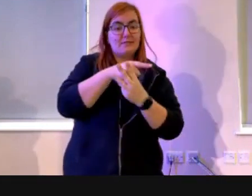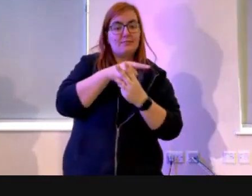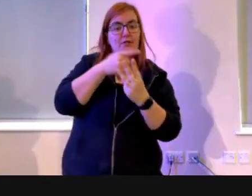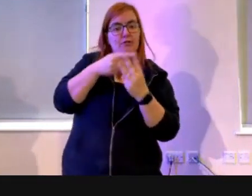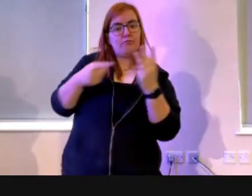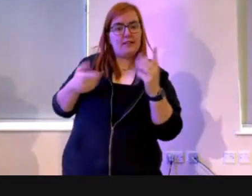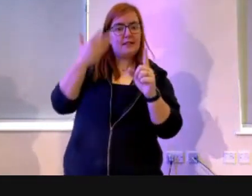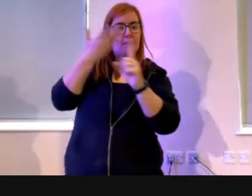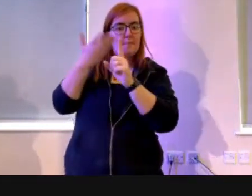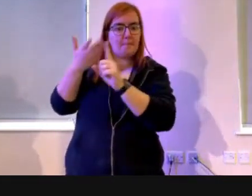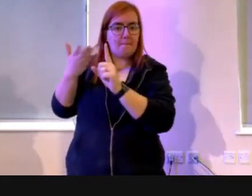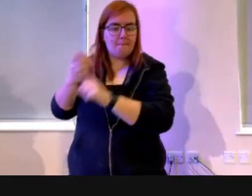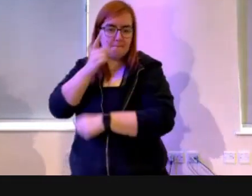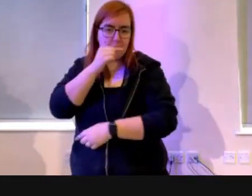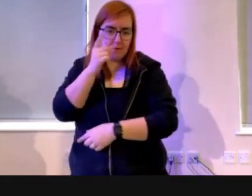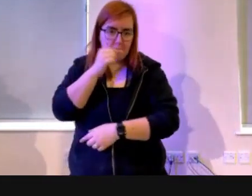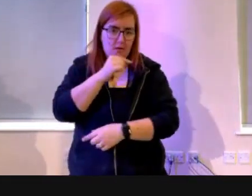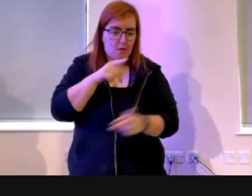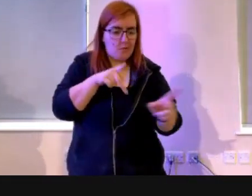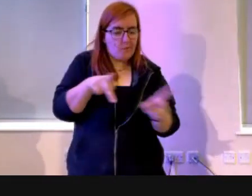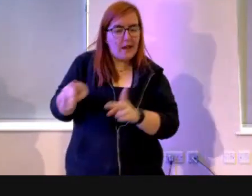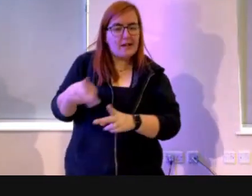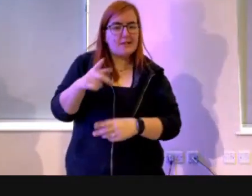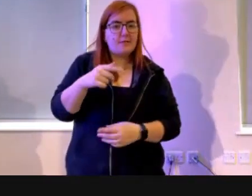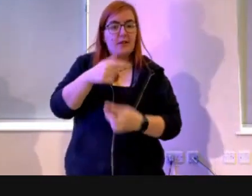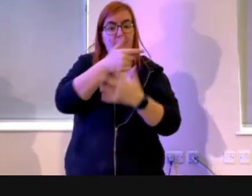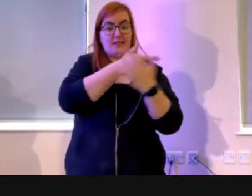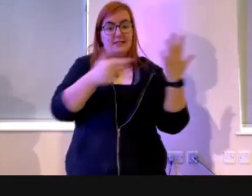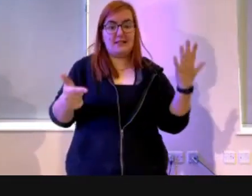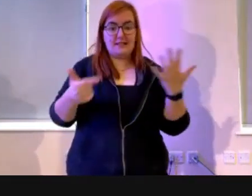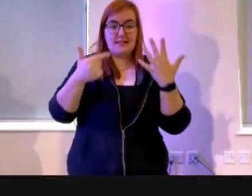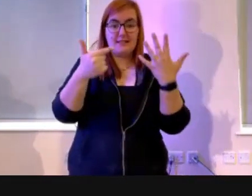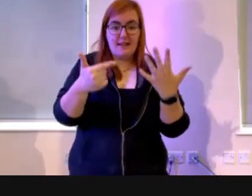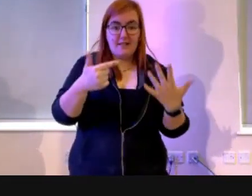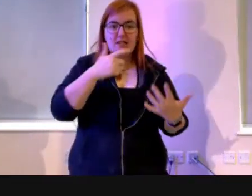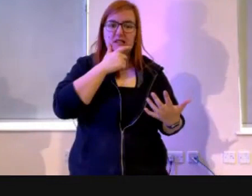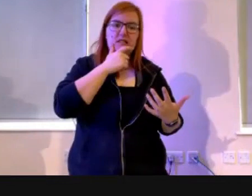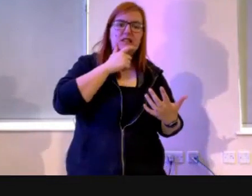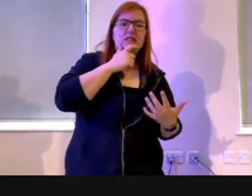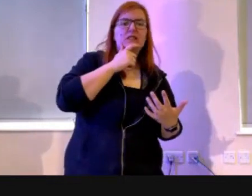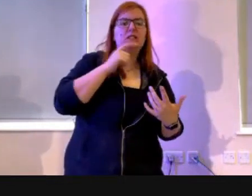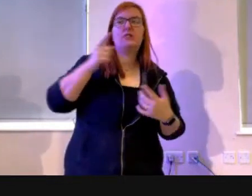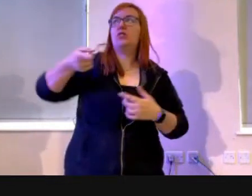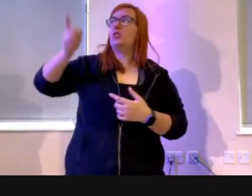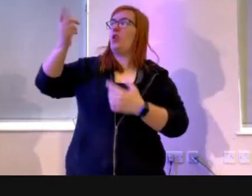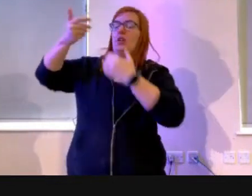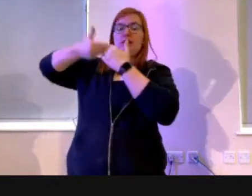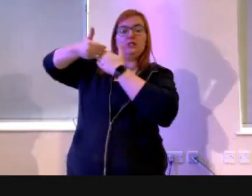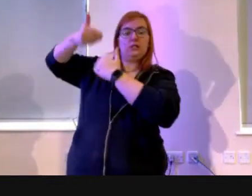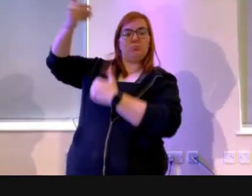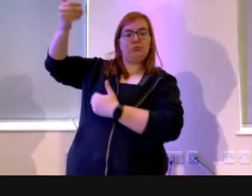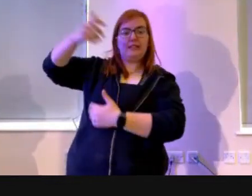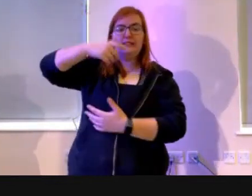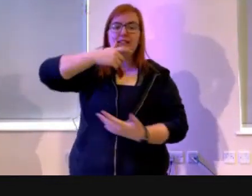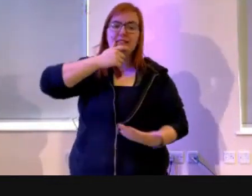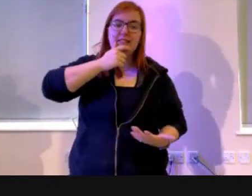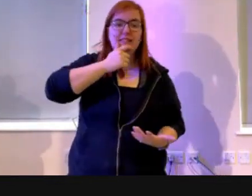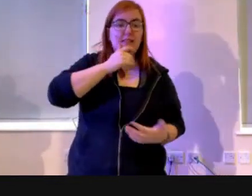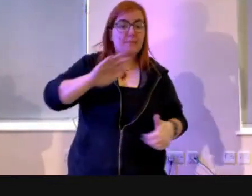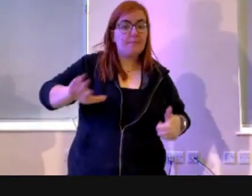things we can do when faced with these sins and faced with this separation between us and God. The first thing we can